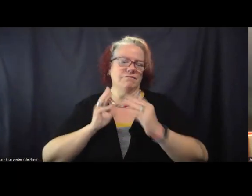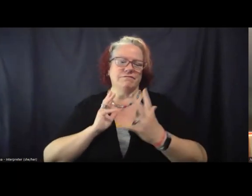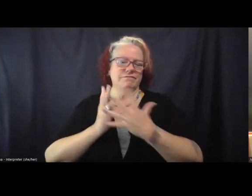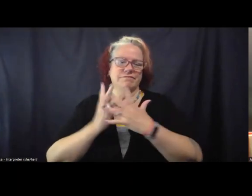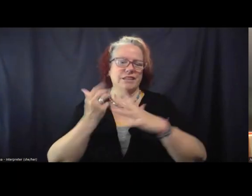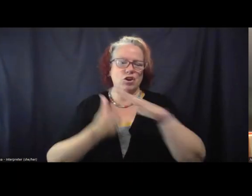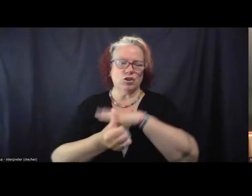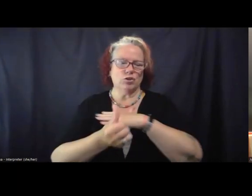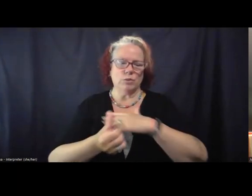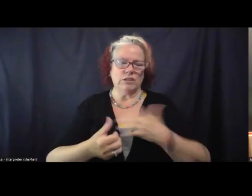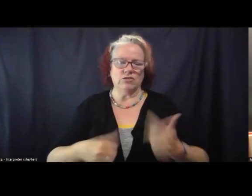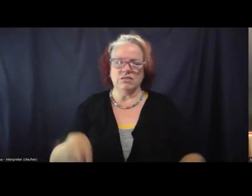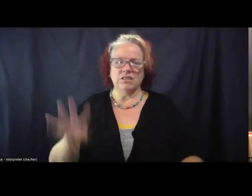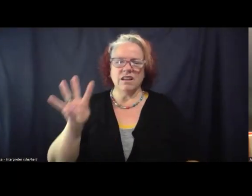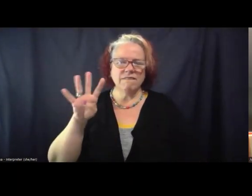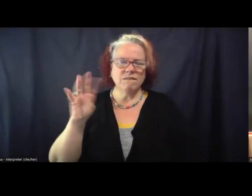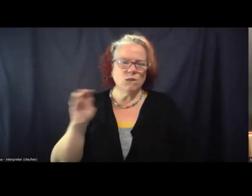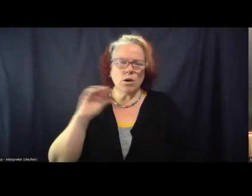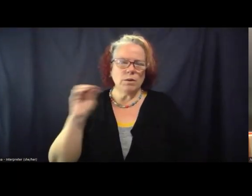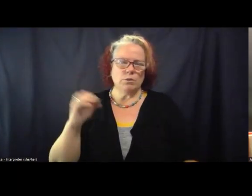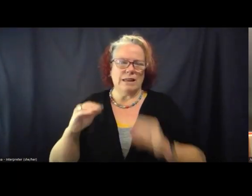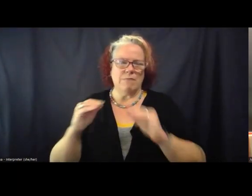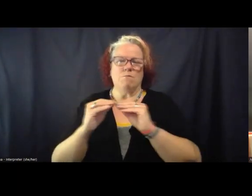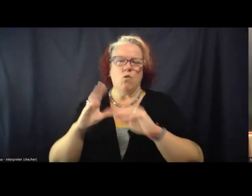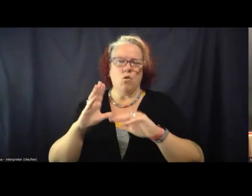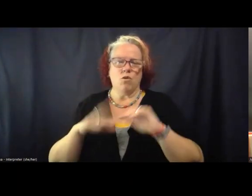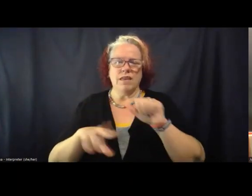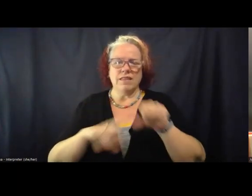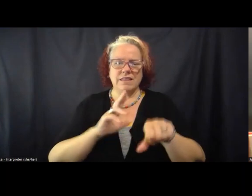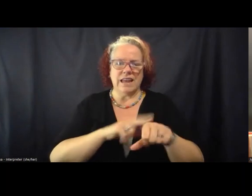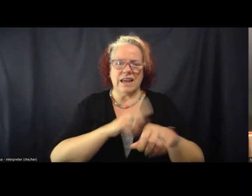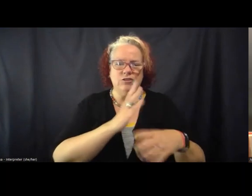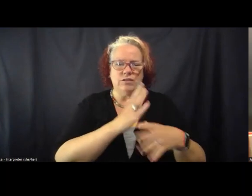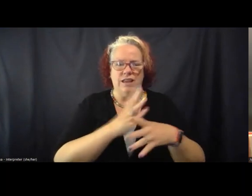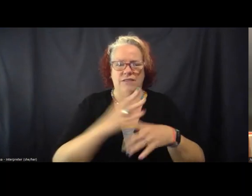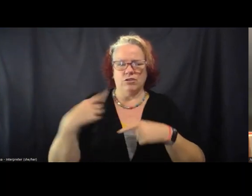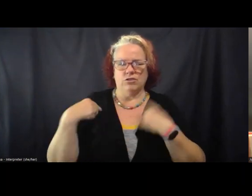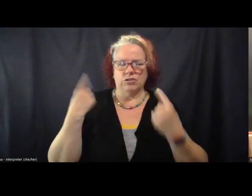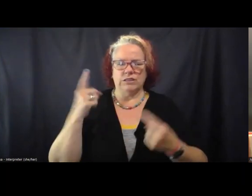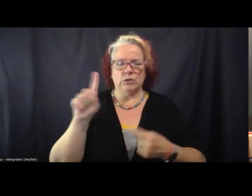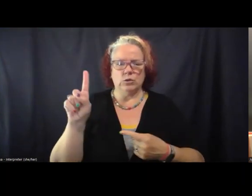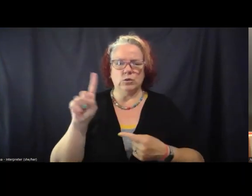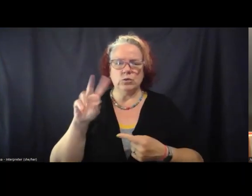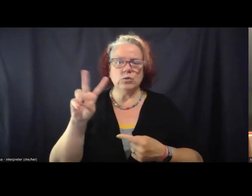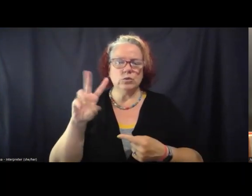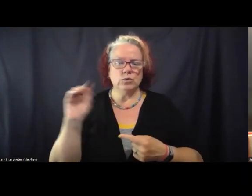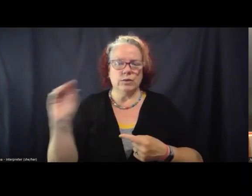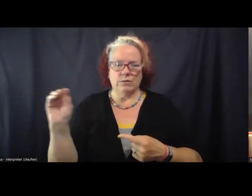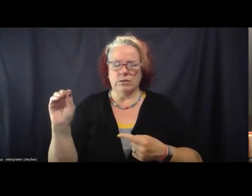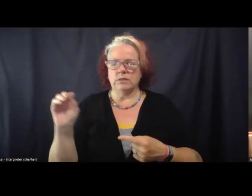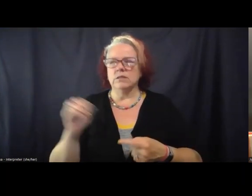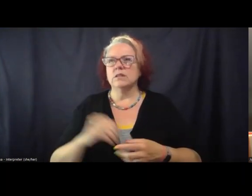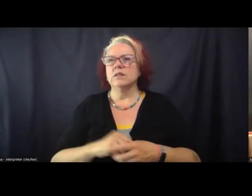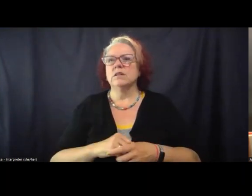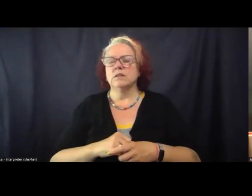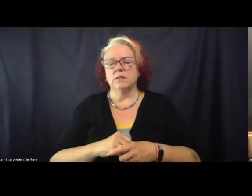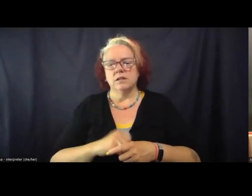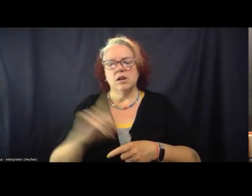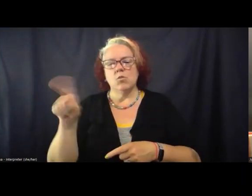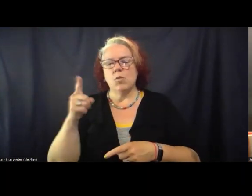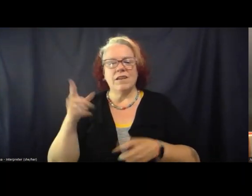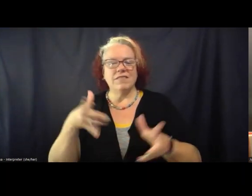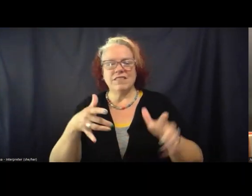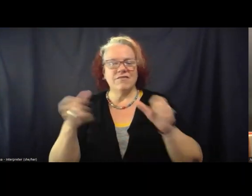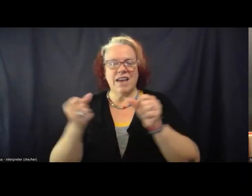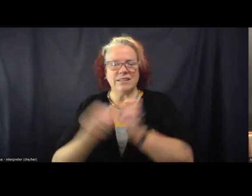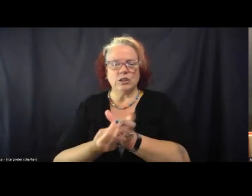% higher than the national average since 2000. Okay, so it's one of the sort of fastest growing